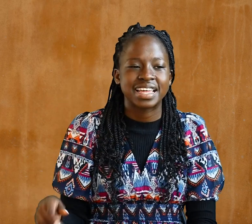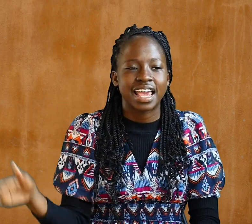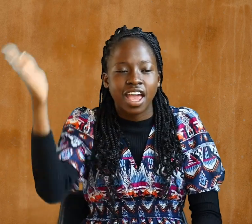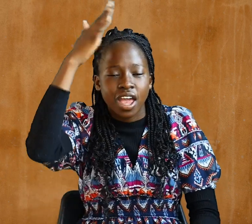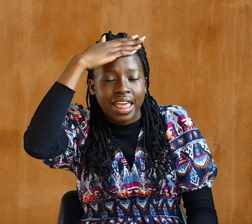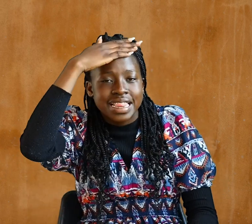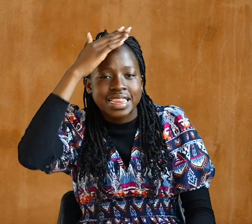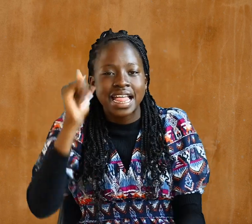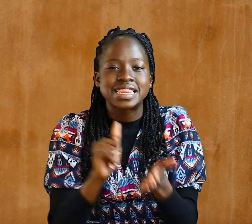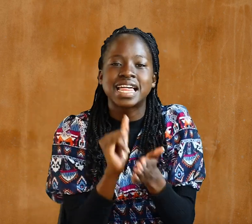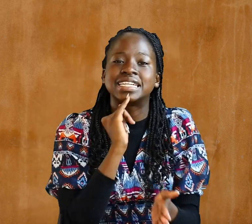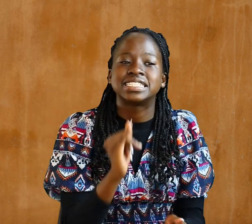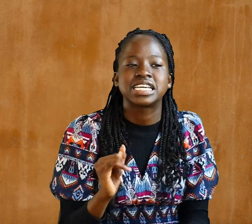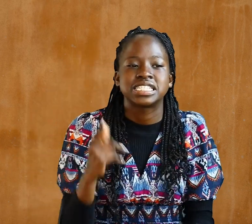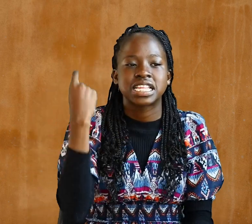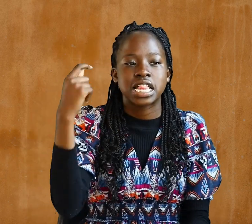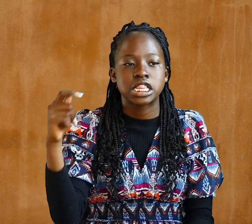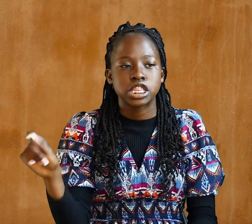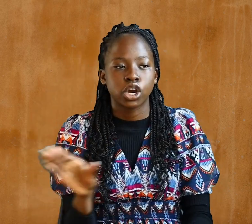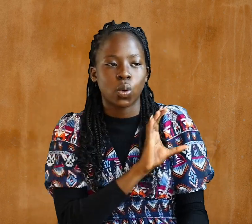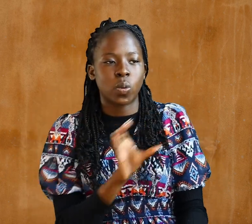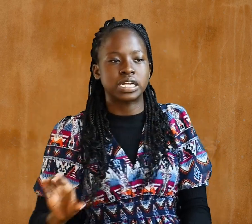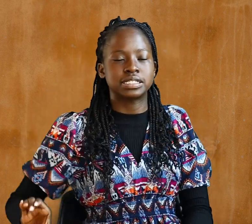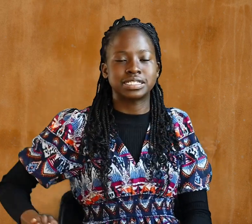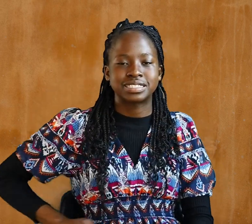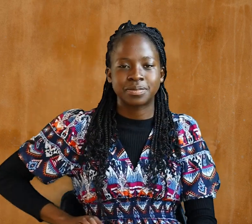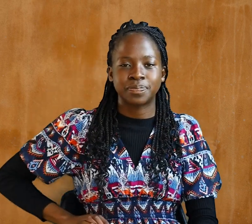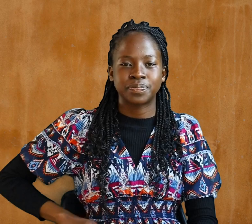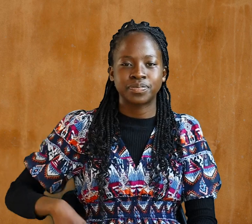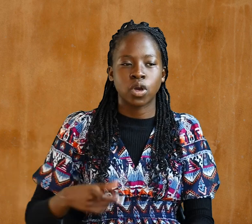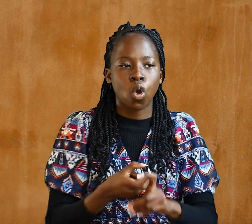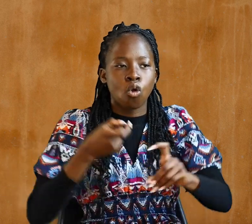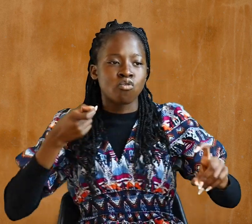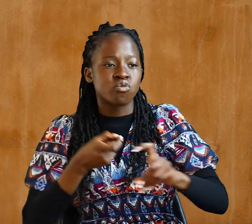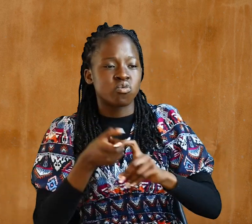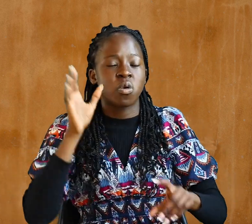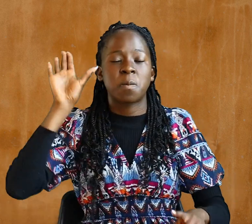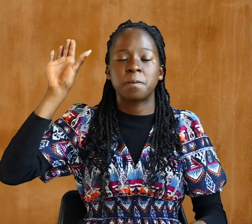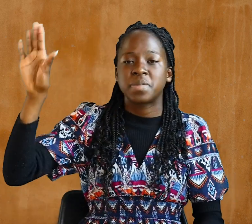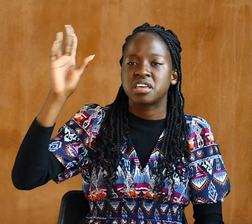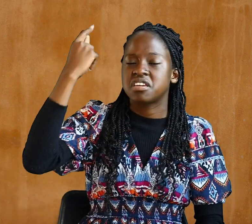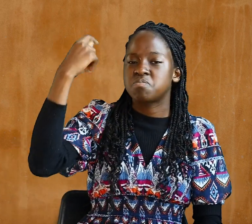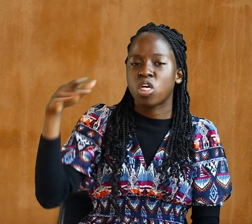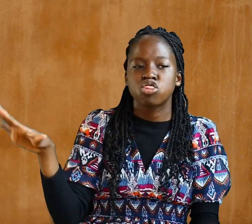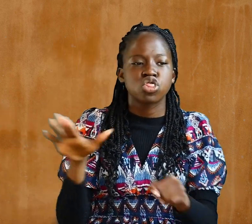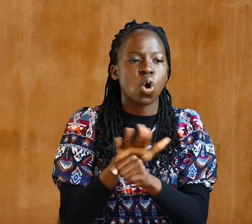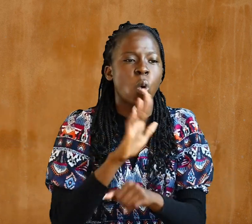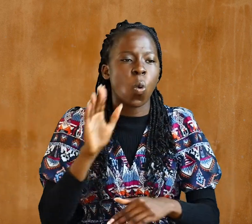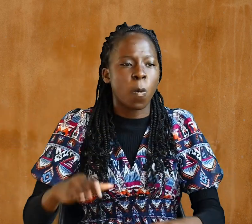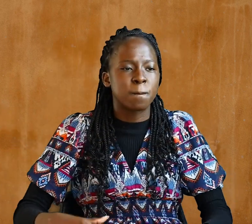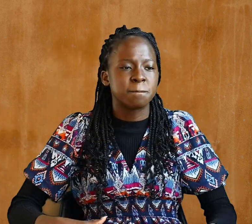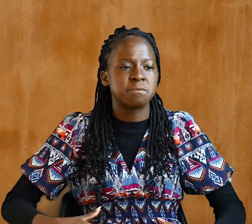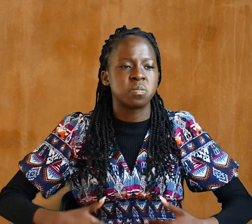head That is, Christ From him, the whole body